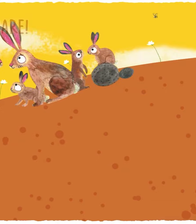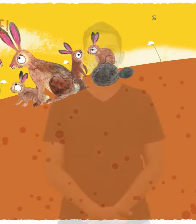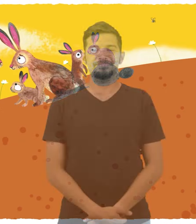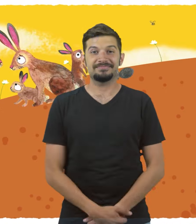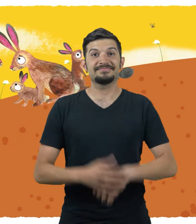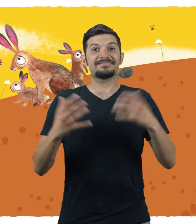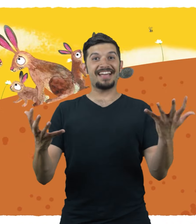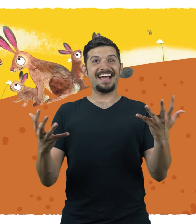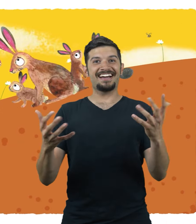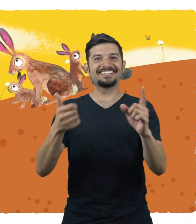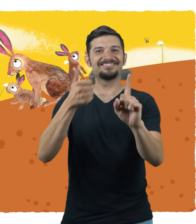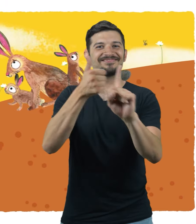It's a hare!